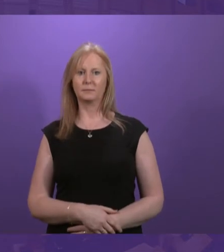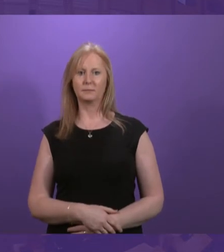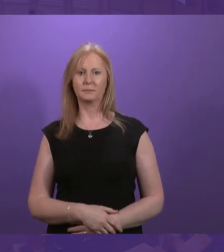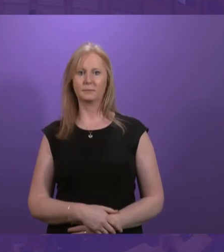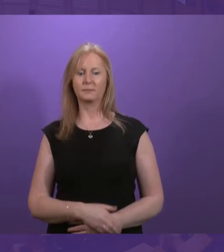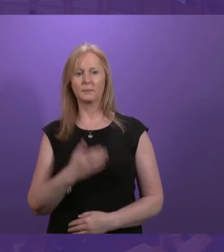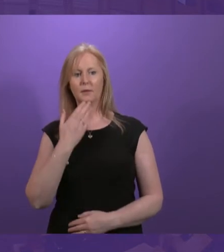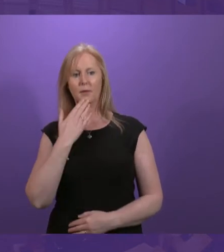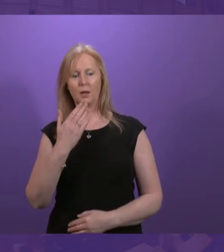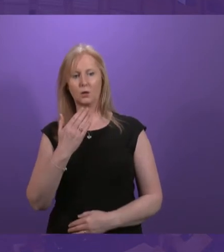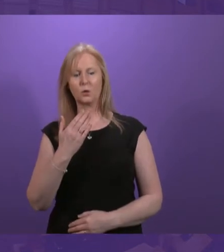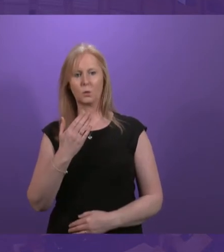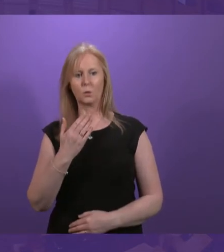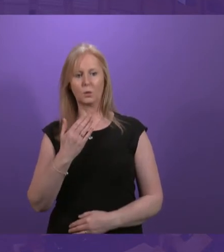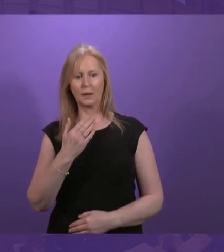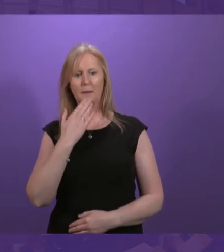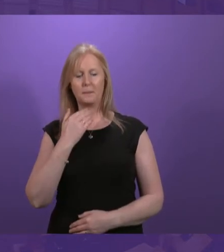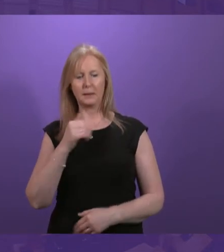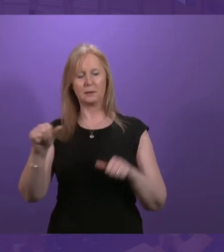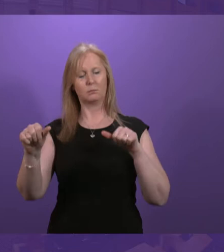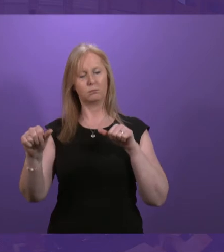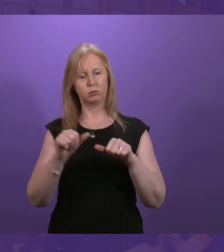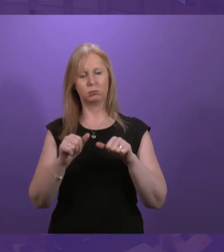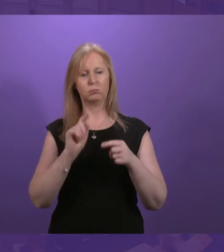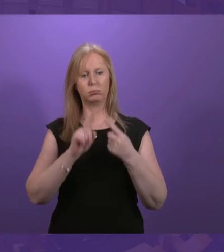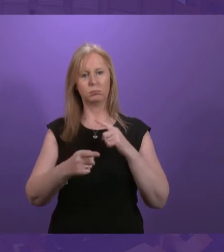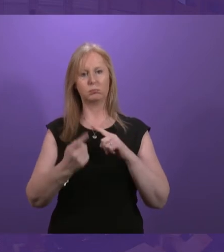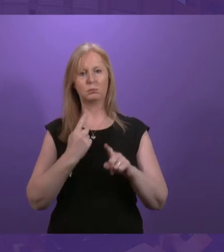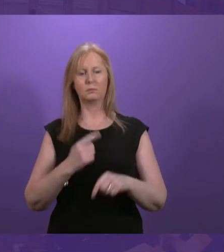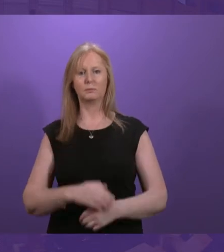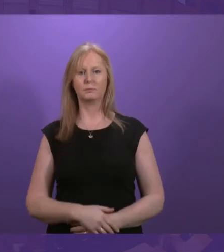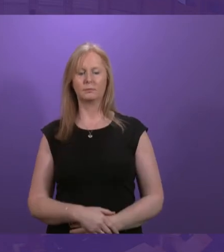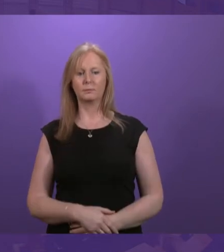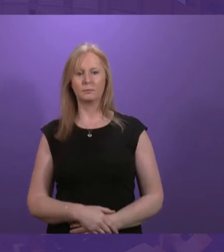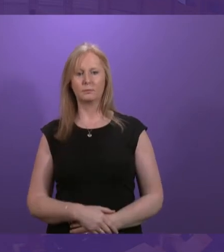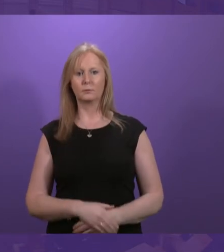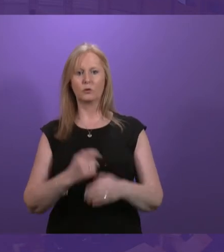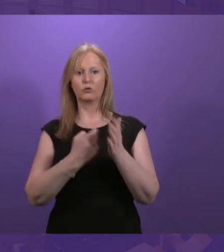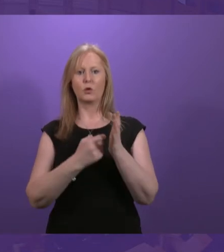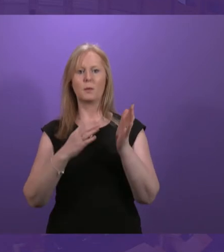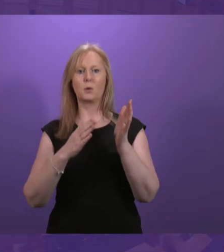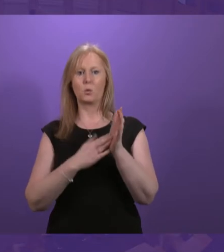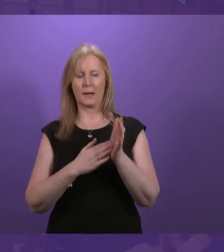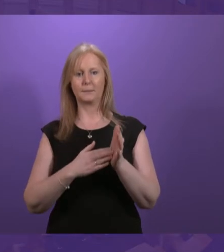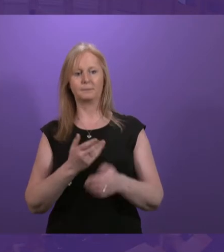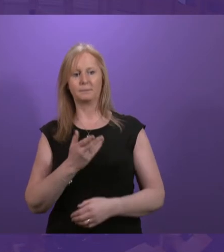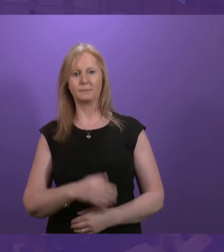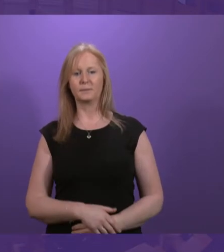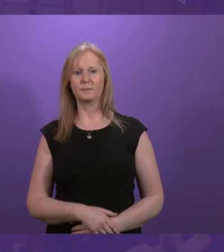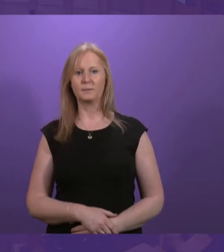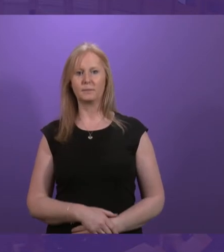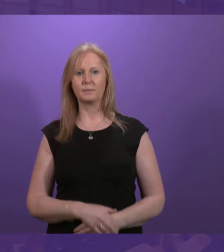Thank you. Quite lengthy opening exchanges. Can we keep the rest of the questions and answers quite succinct? Ruth Maguire to be followed by Alison Johnson. Ruth Maguire.